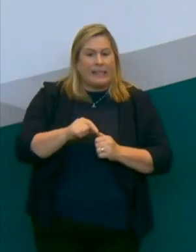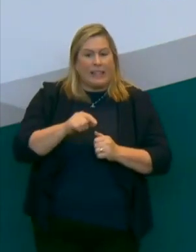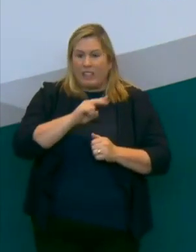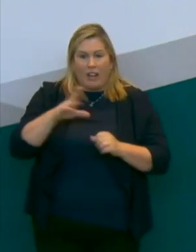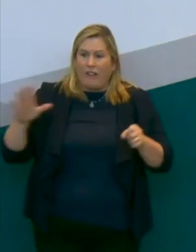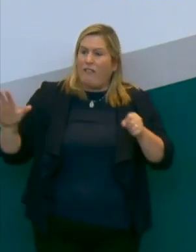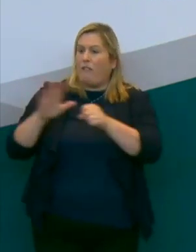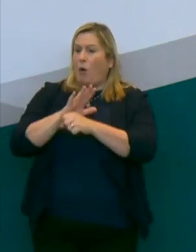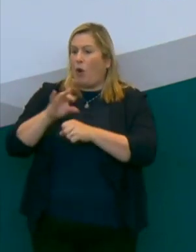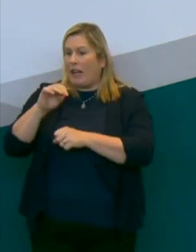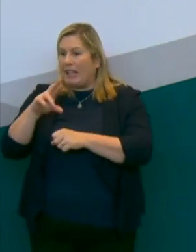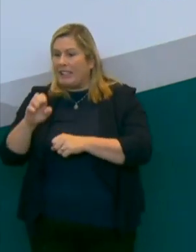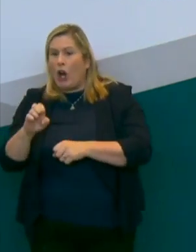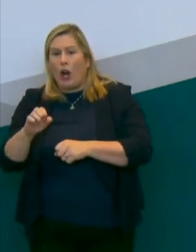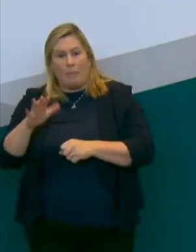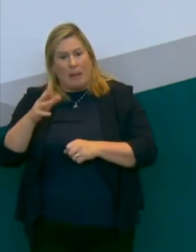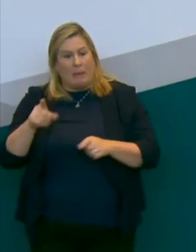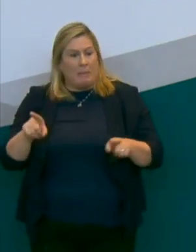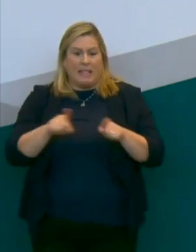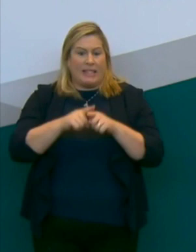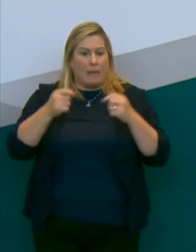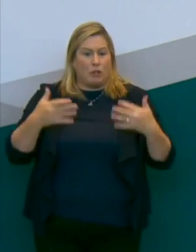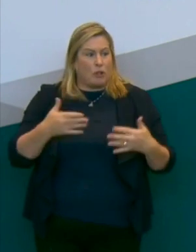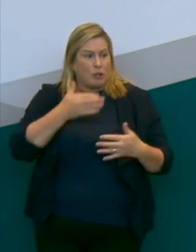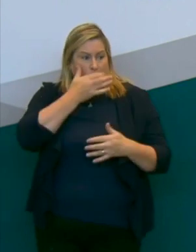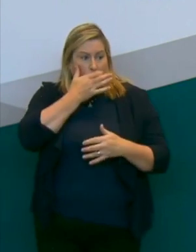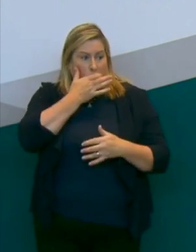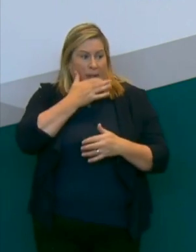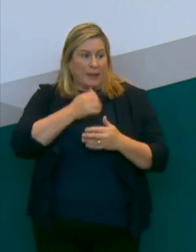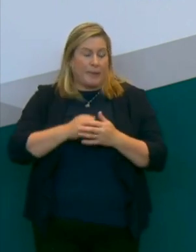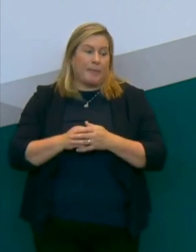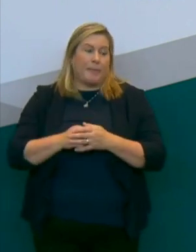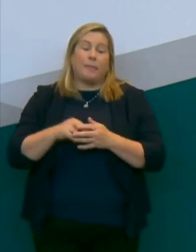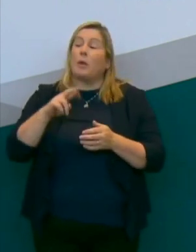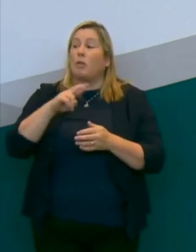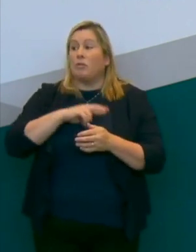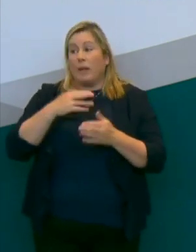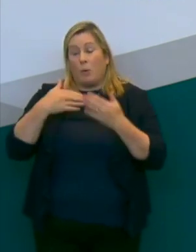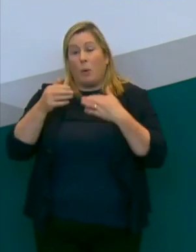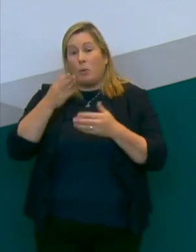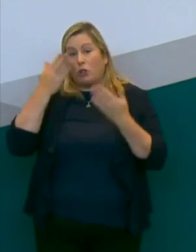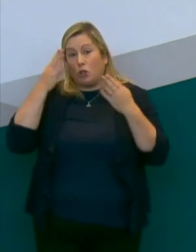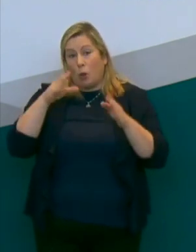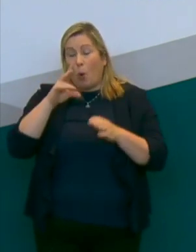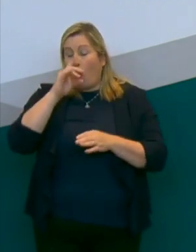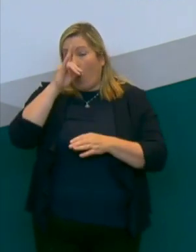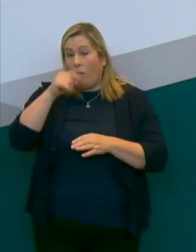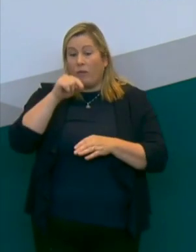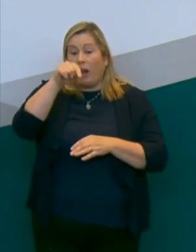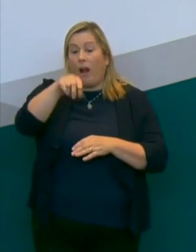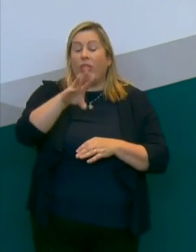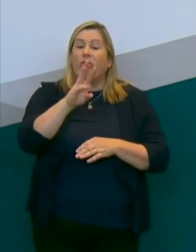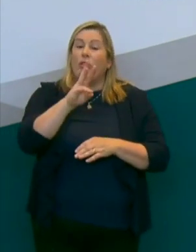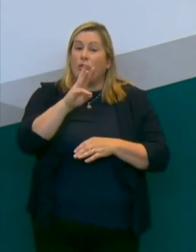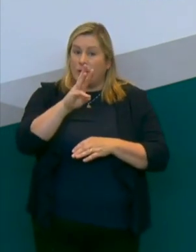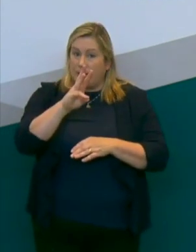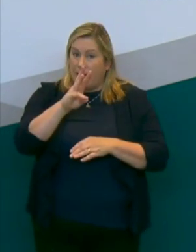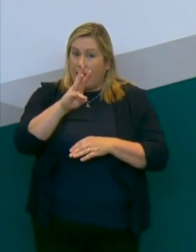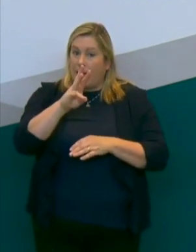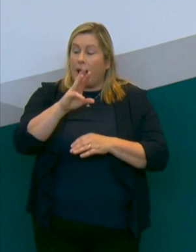we would have had the same result today. So Shane, what we'll show hopefully on Thursday, excuse me,